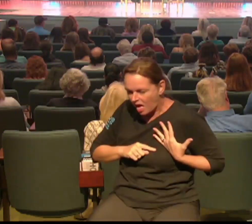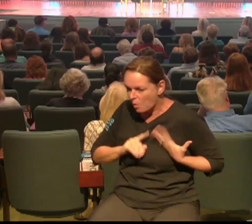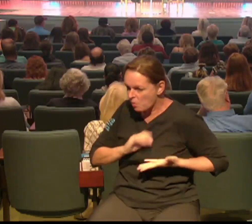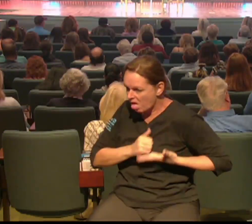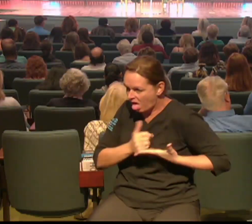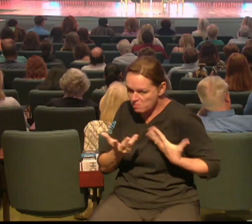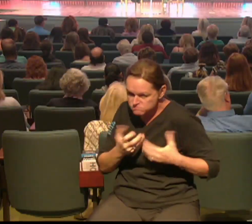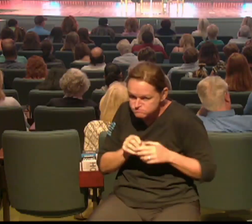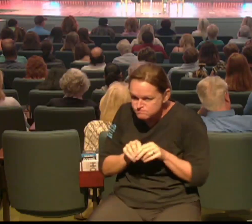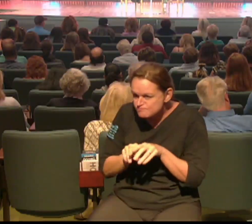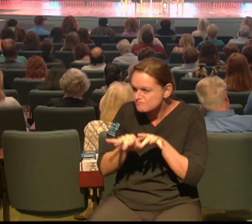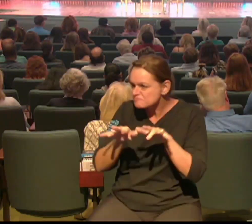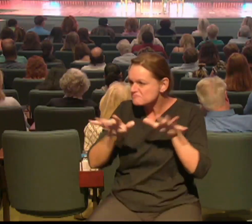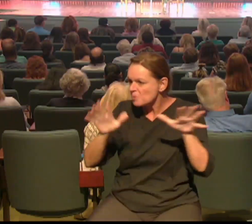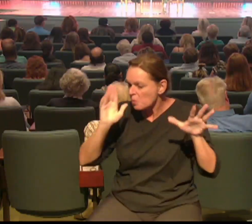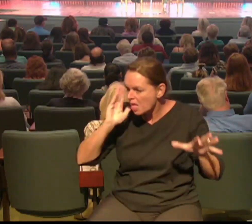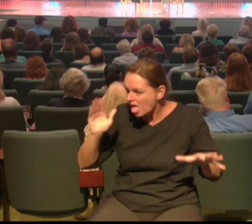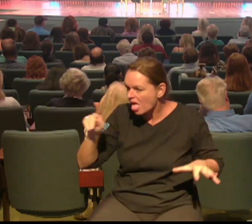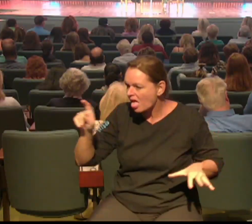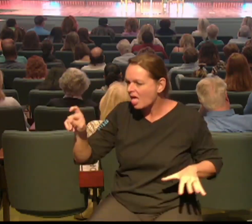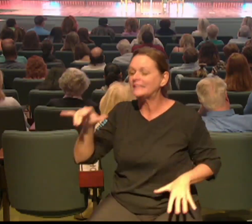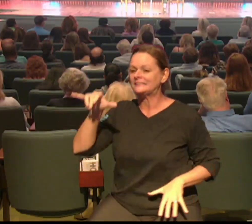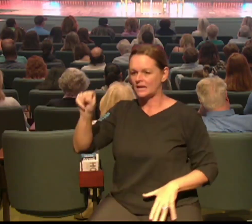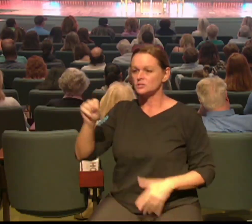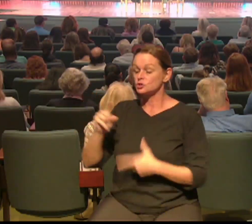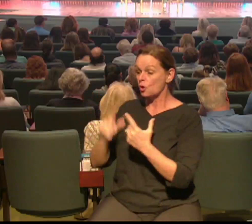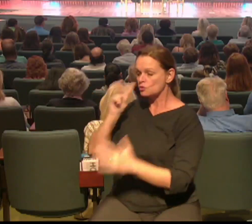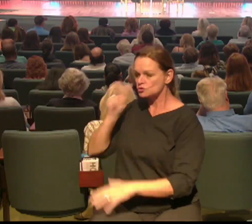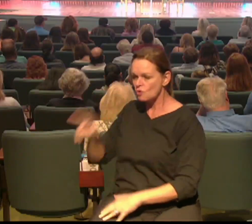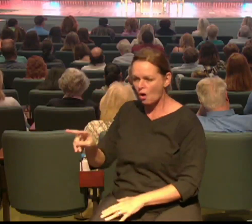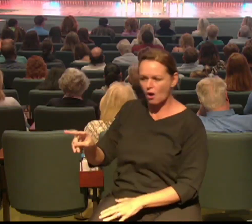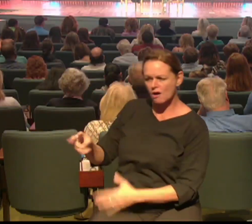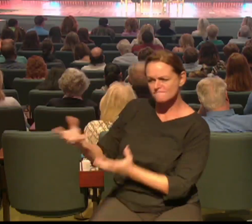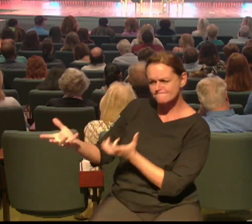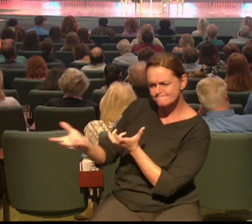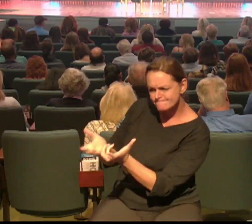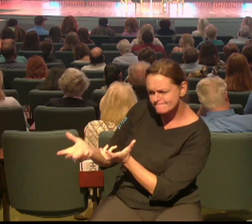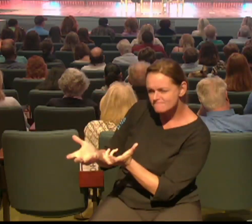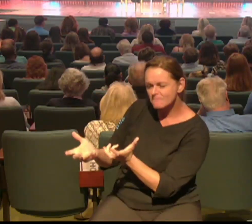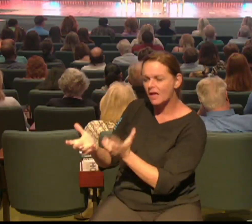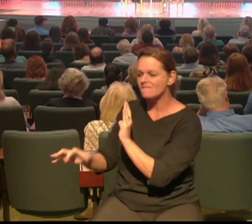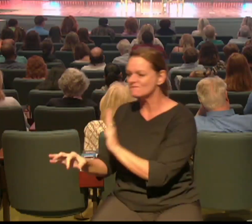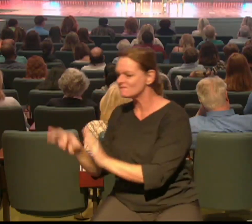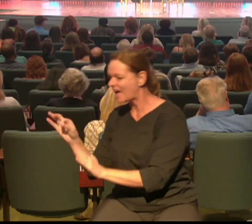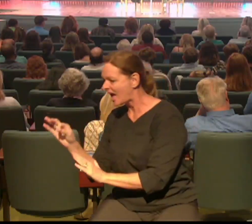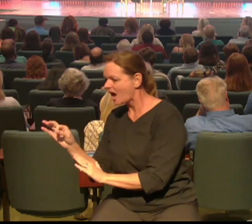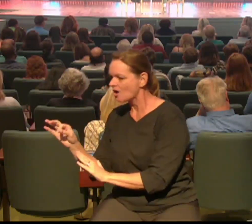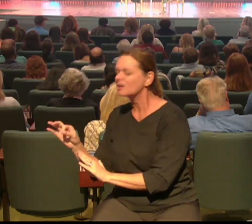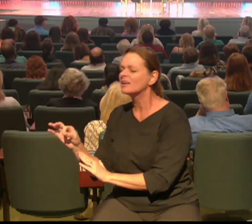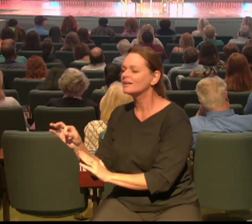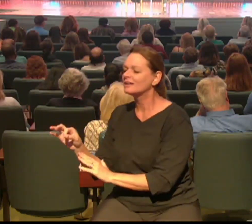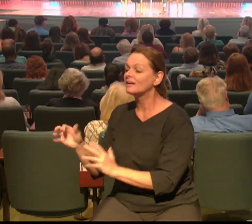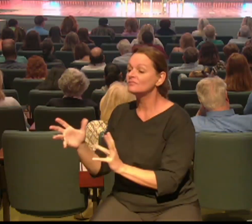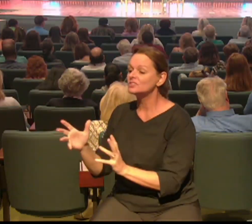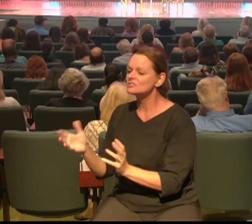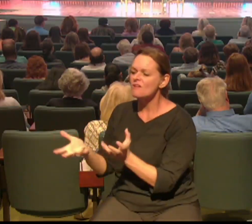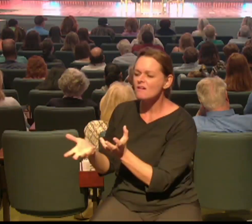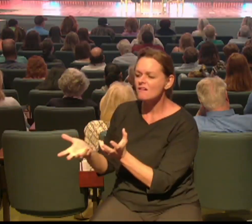for Jesus to see. And so he sought them out, and when he found them, he invited them. He invited them to